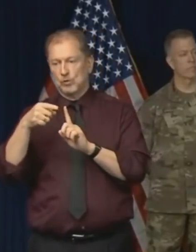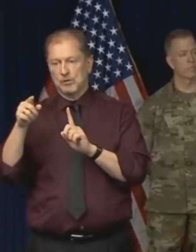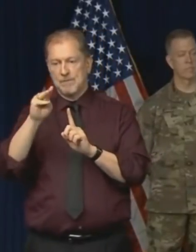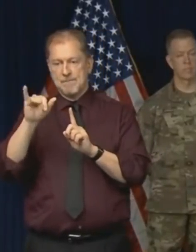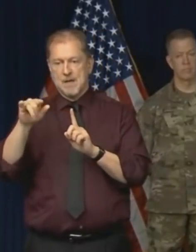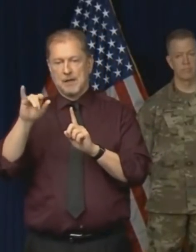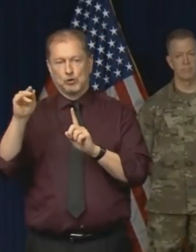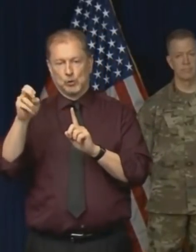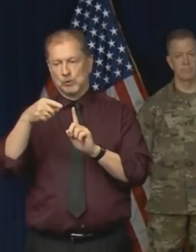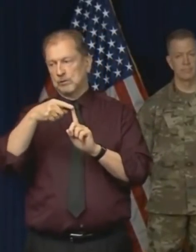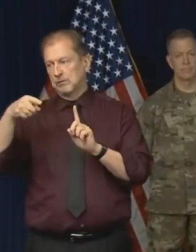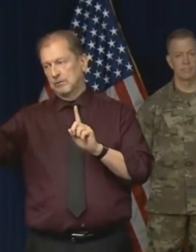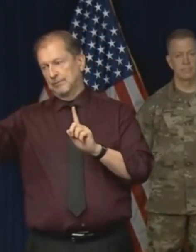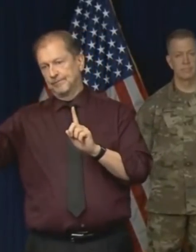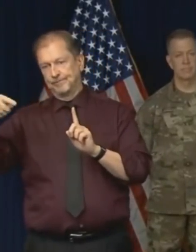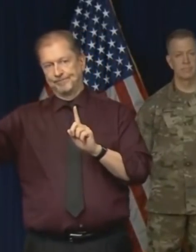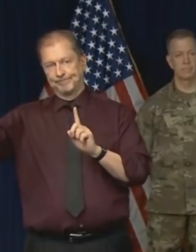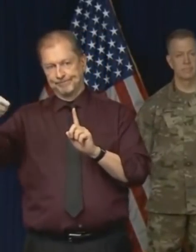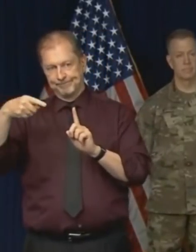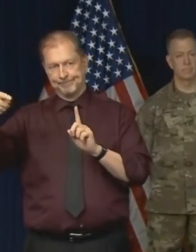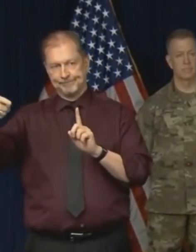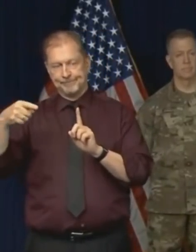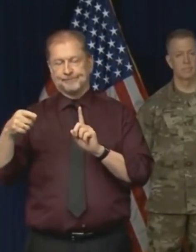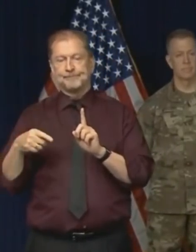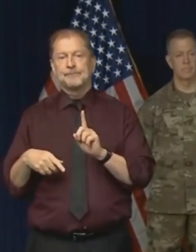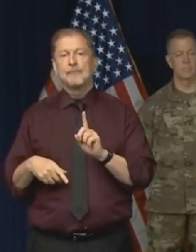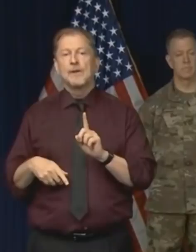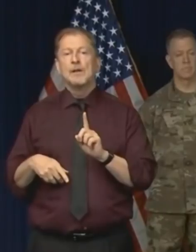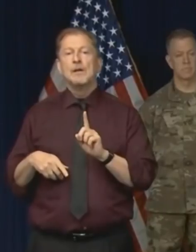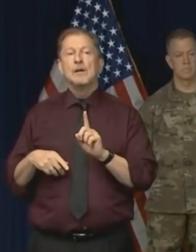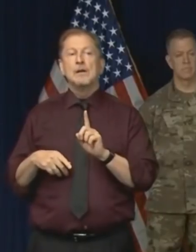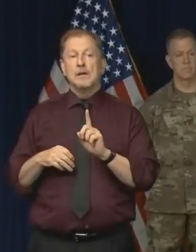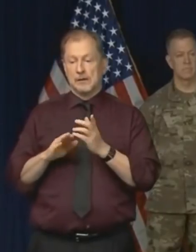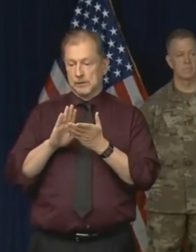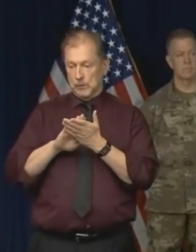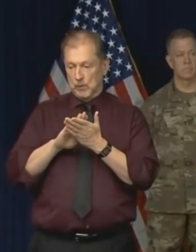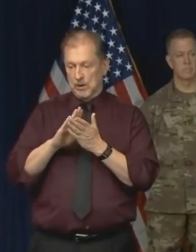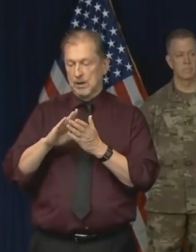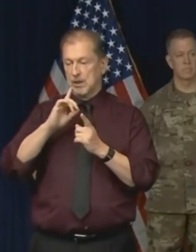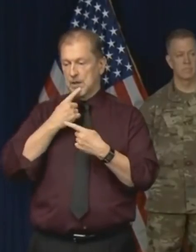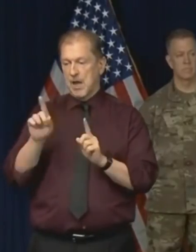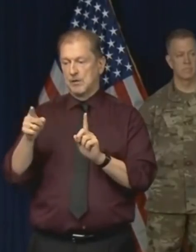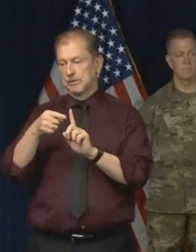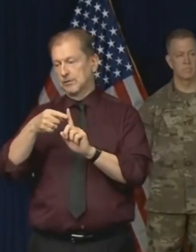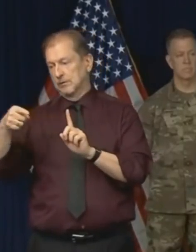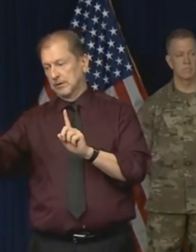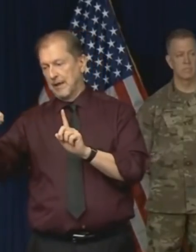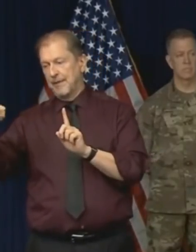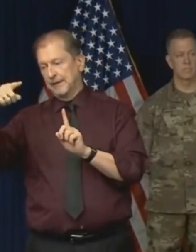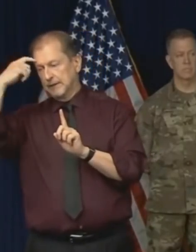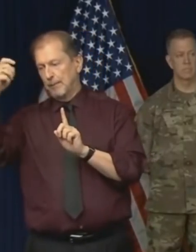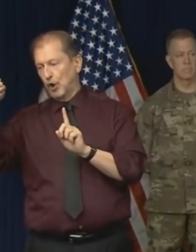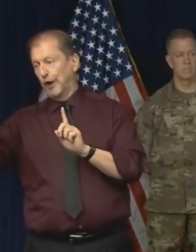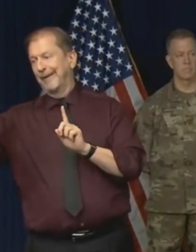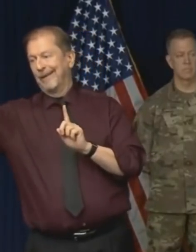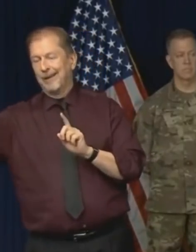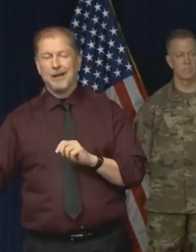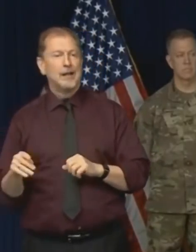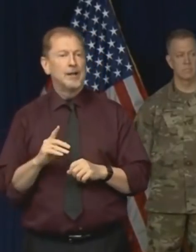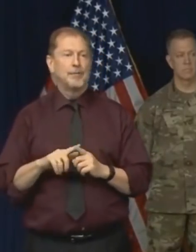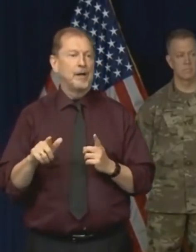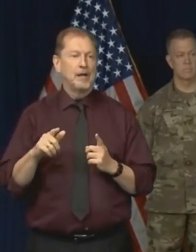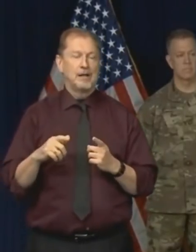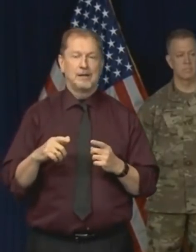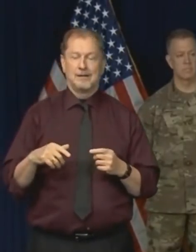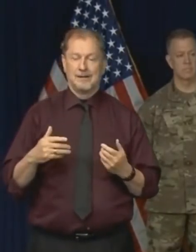And I think that will begin to give some indication about the summer. But again, you know, we're speculating. Remember, everything about